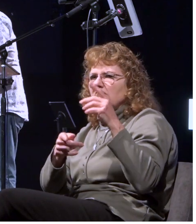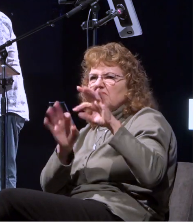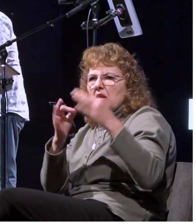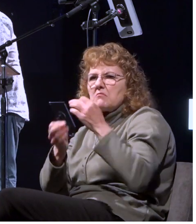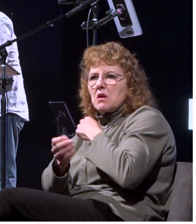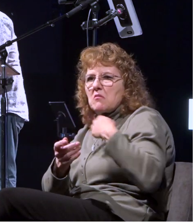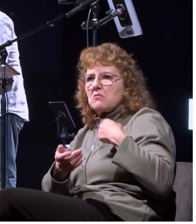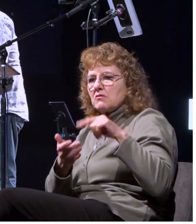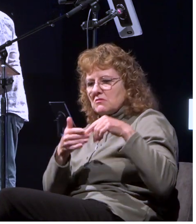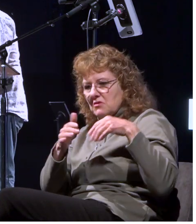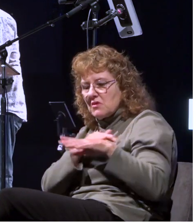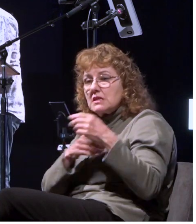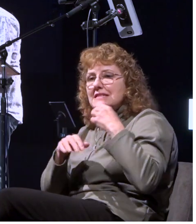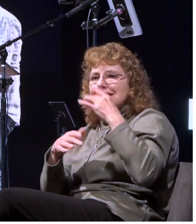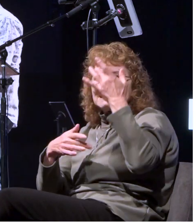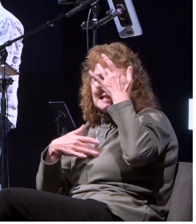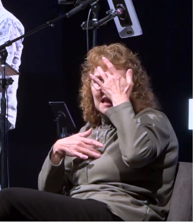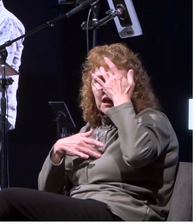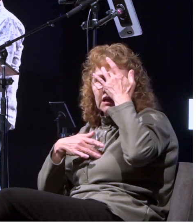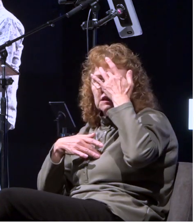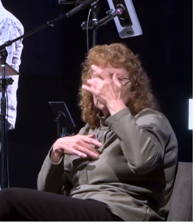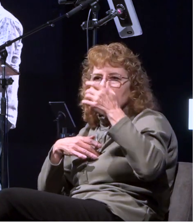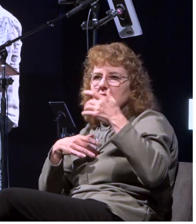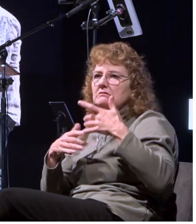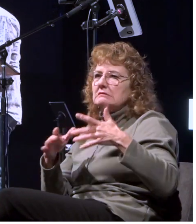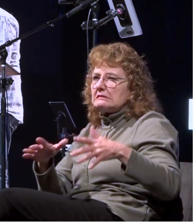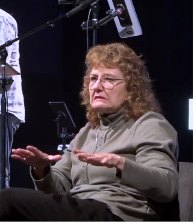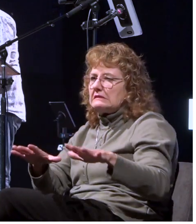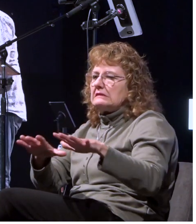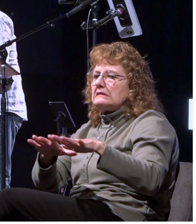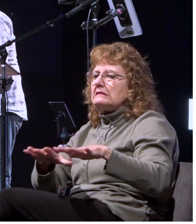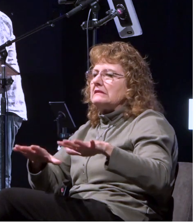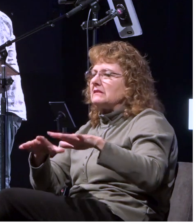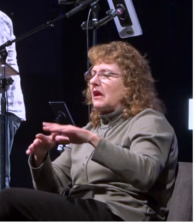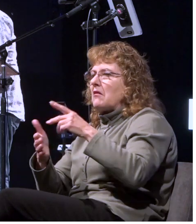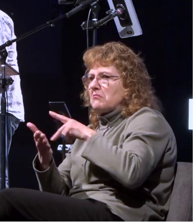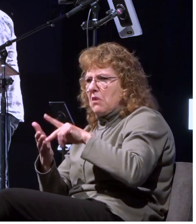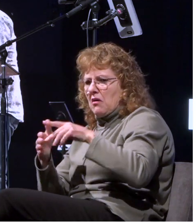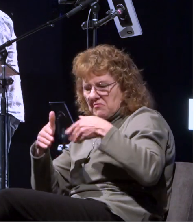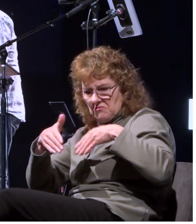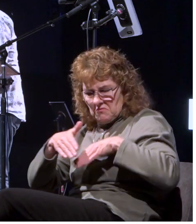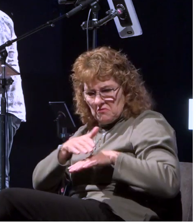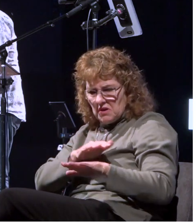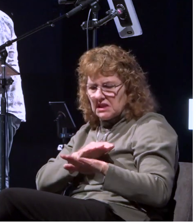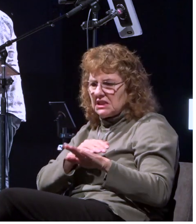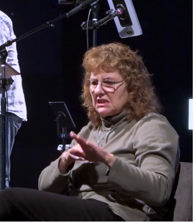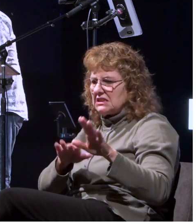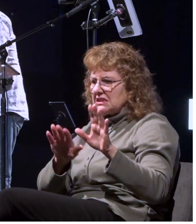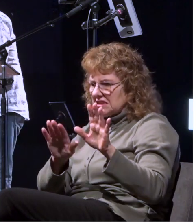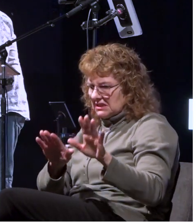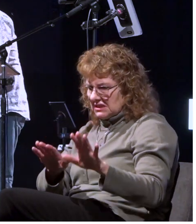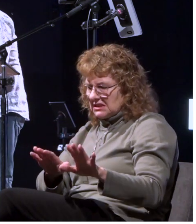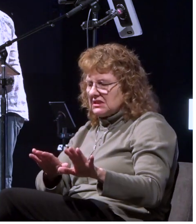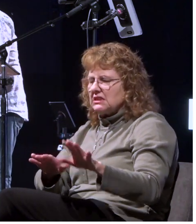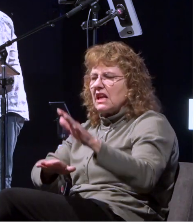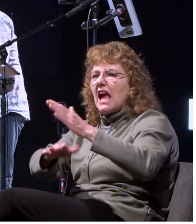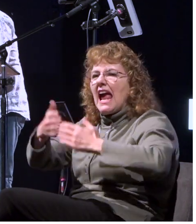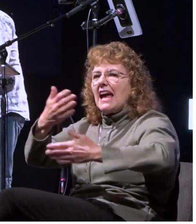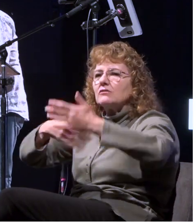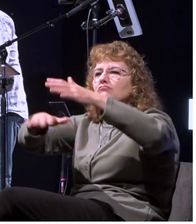paul went into him he's kicked in to pastoral mode here and senses the leading of the holy spirit he lays hands on him he prays